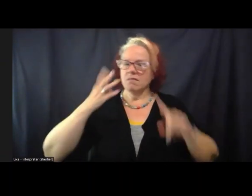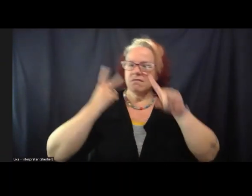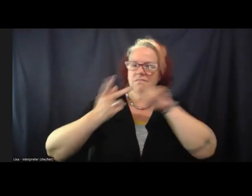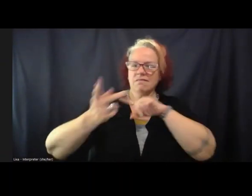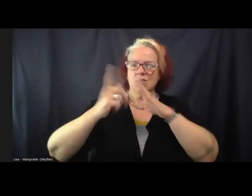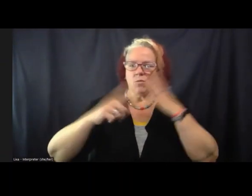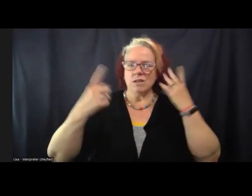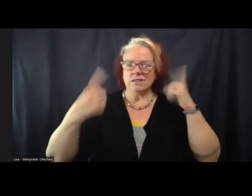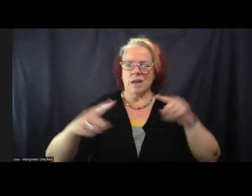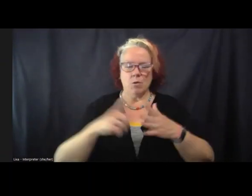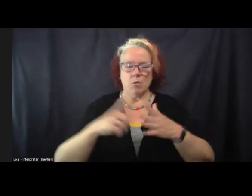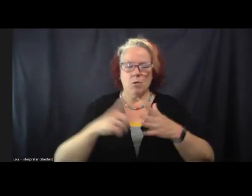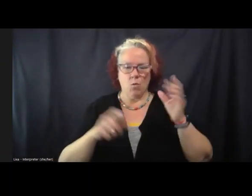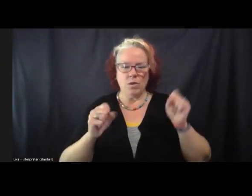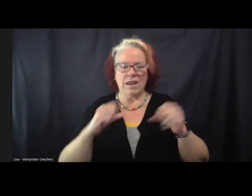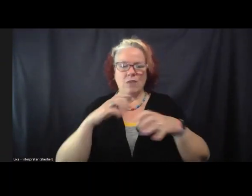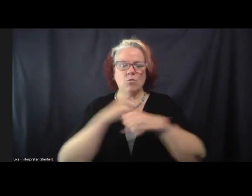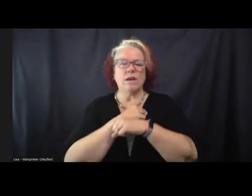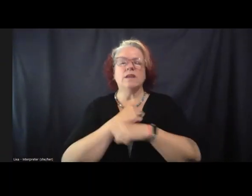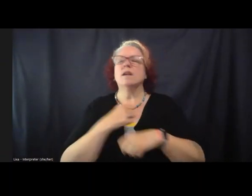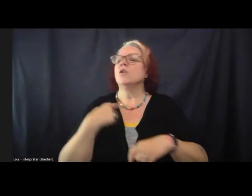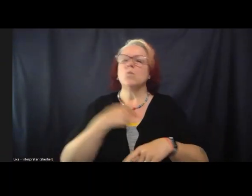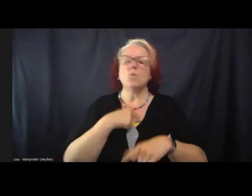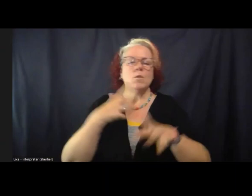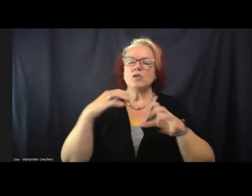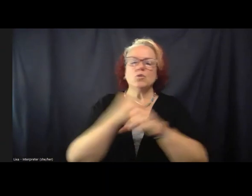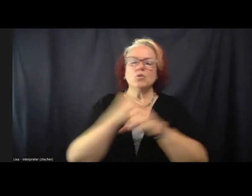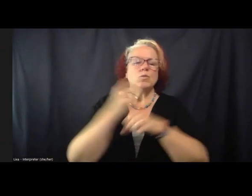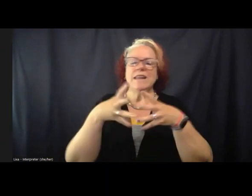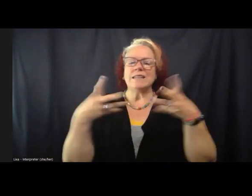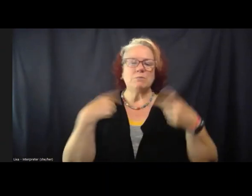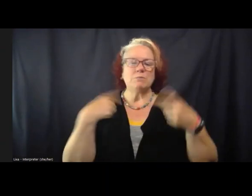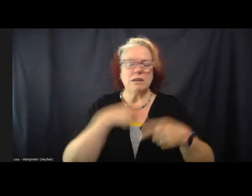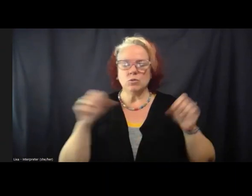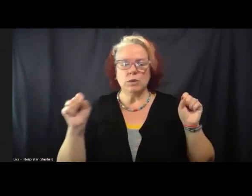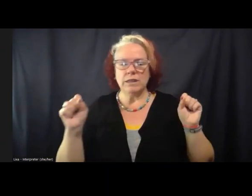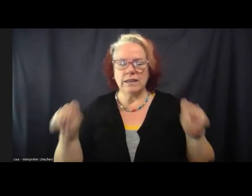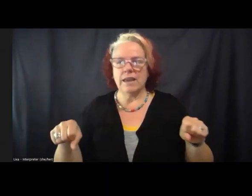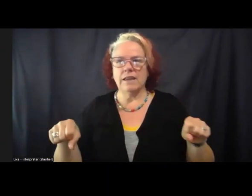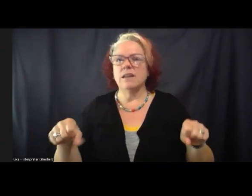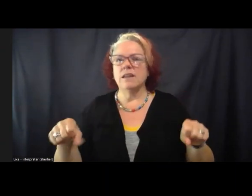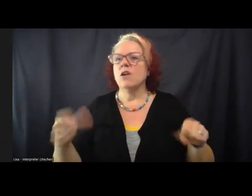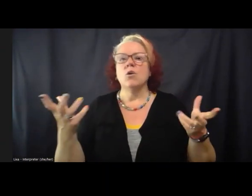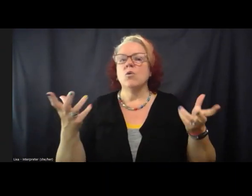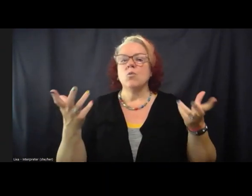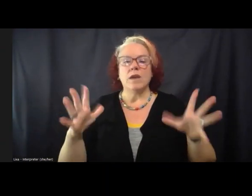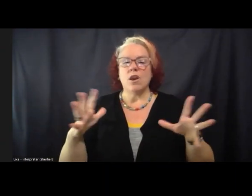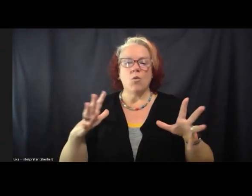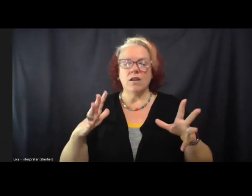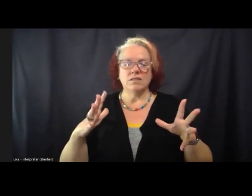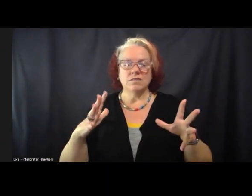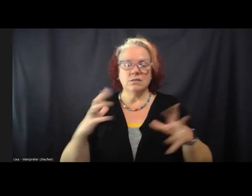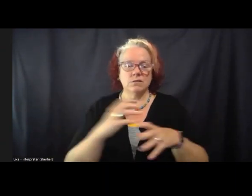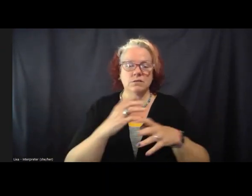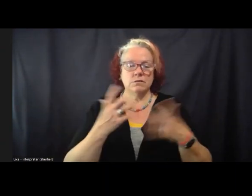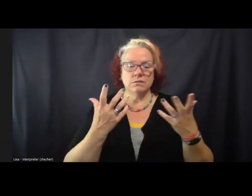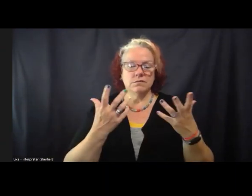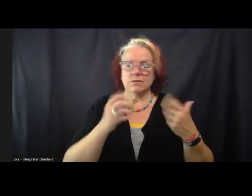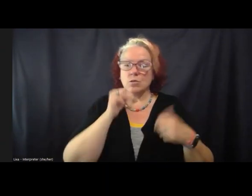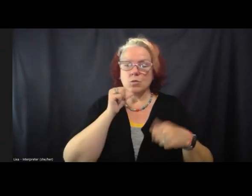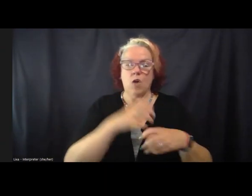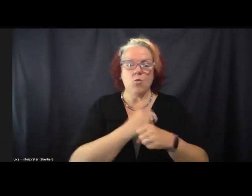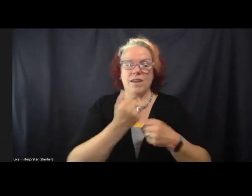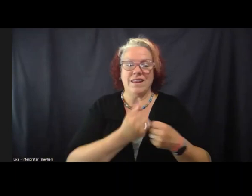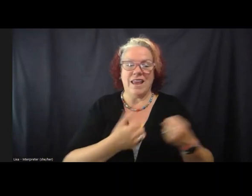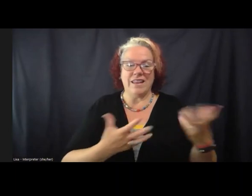be able to win. So we want to win as much as we can. We don't want to win anything at all that could benefit